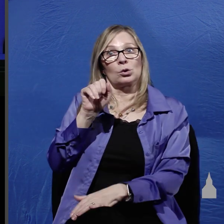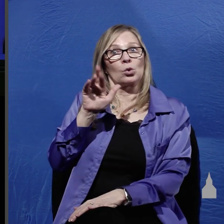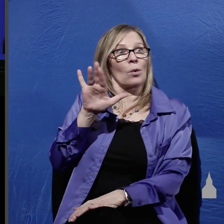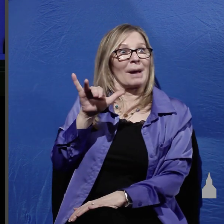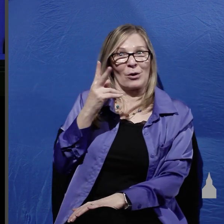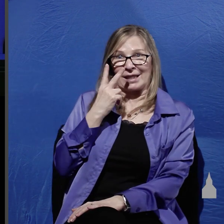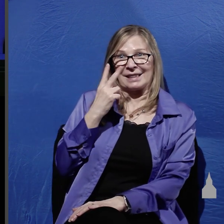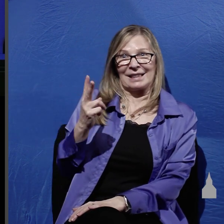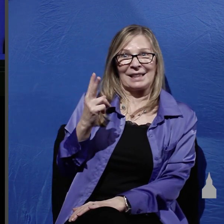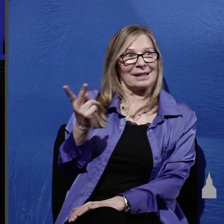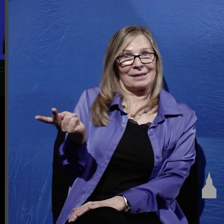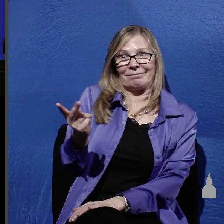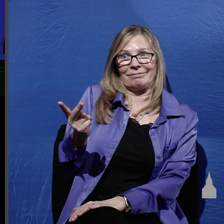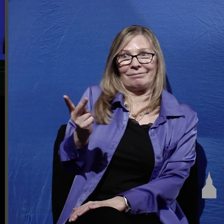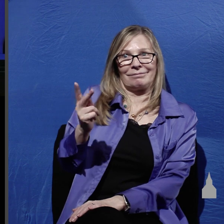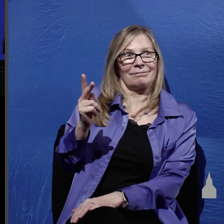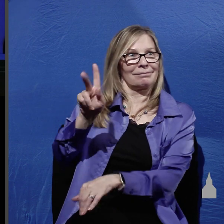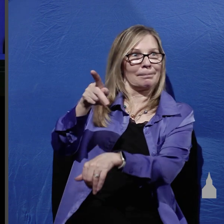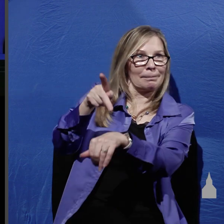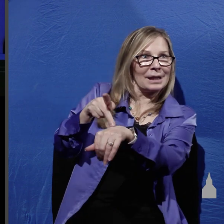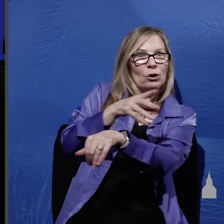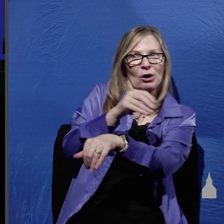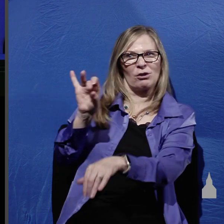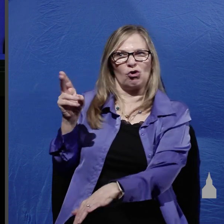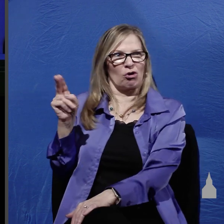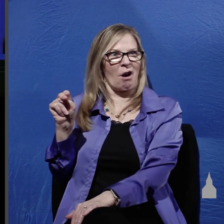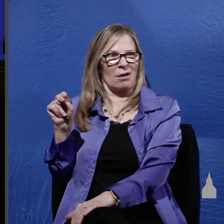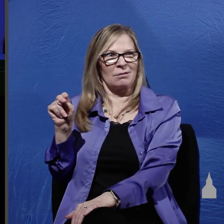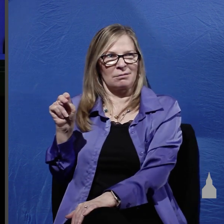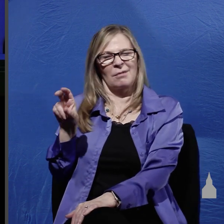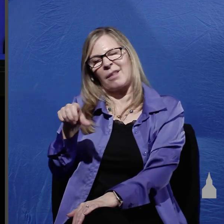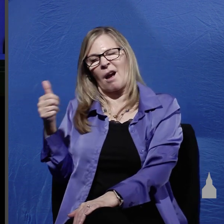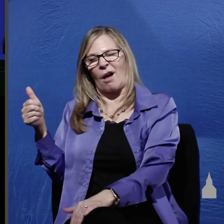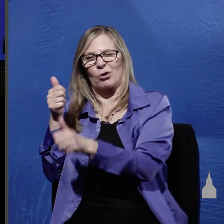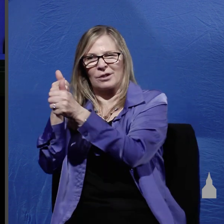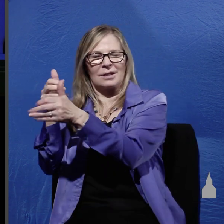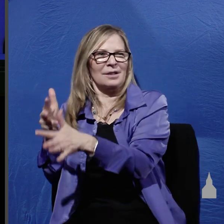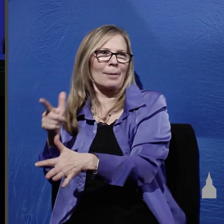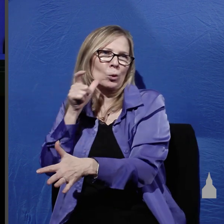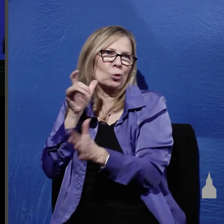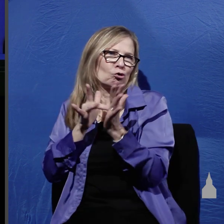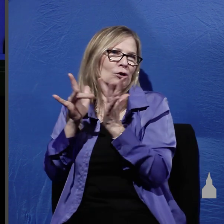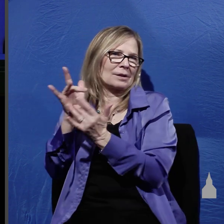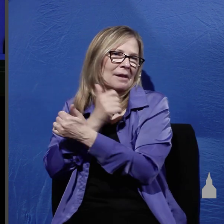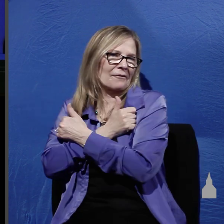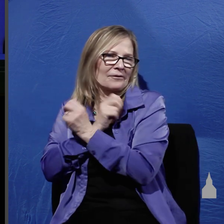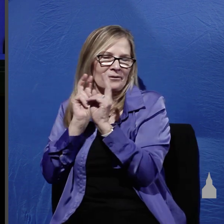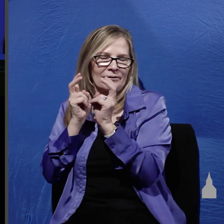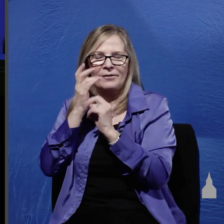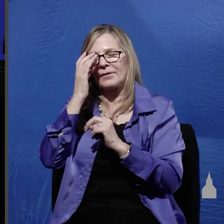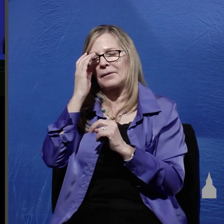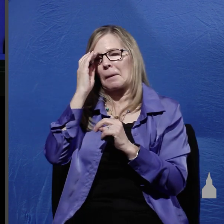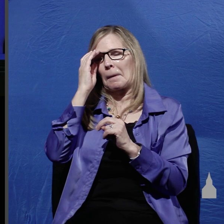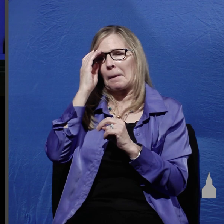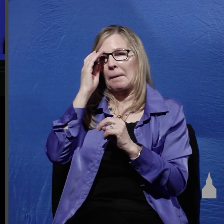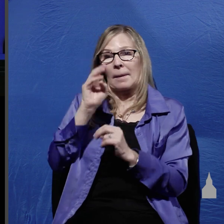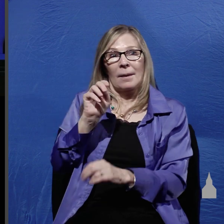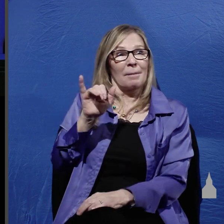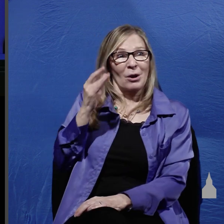John John is that other disciple the one whom Jesus loved she tells them they've taken away